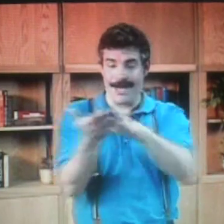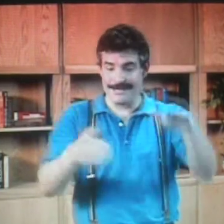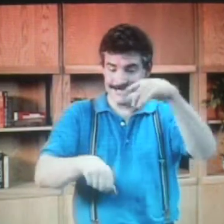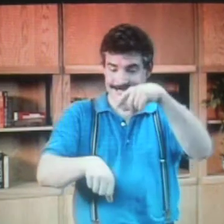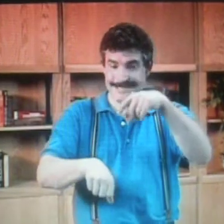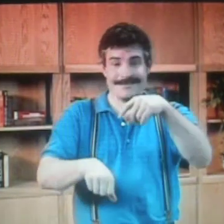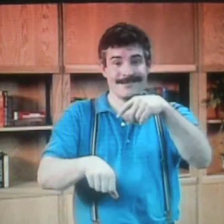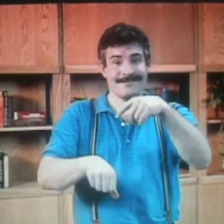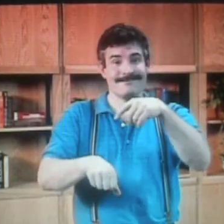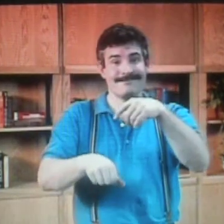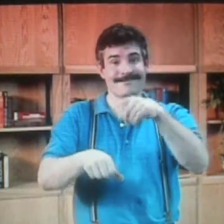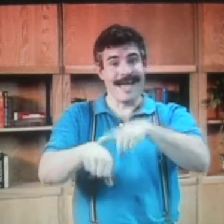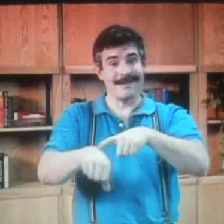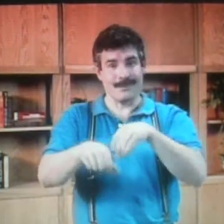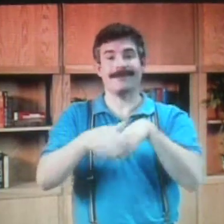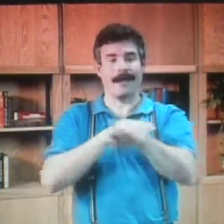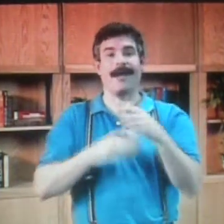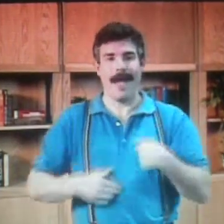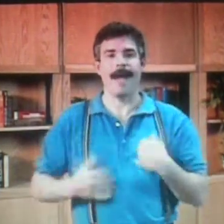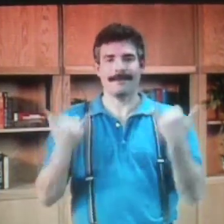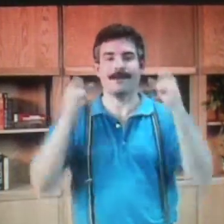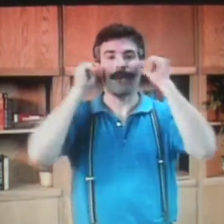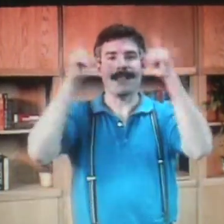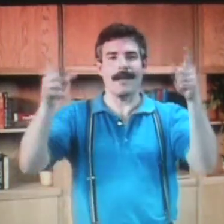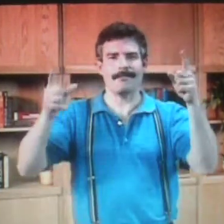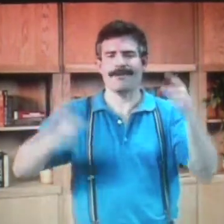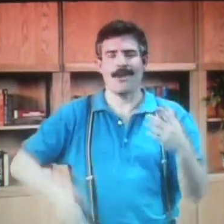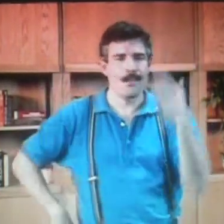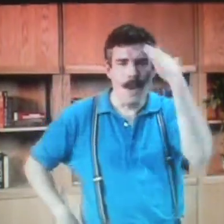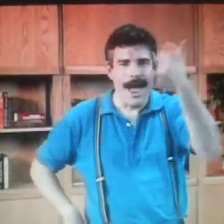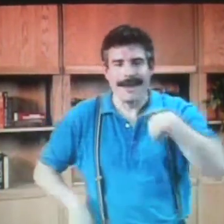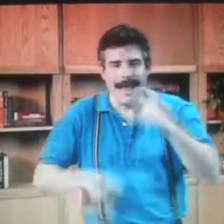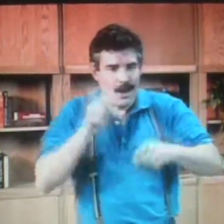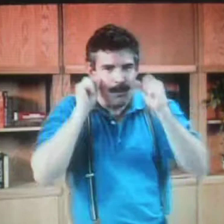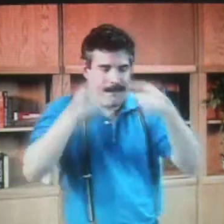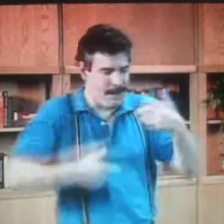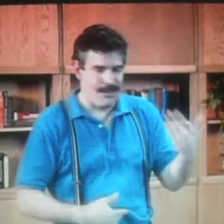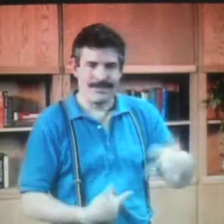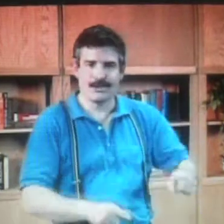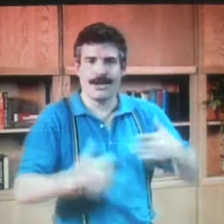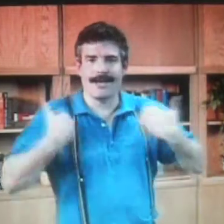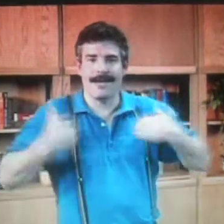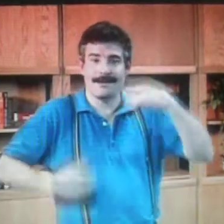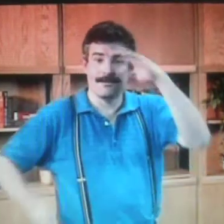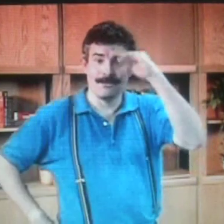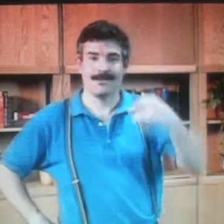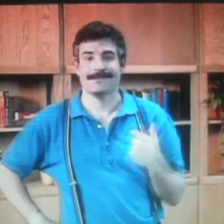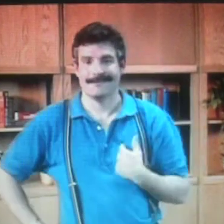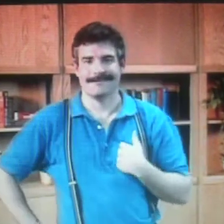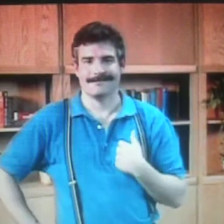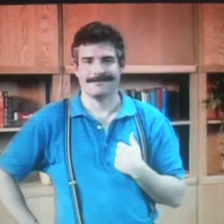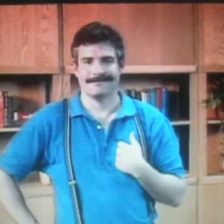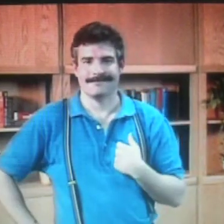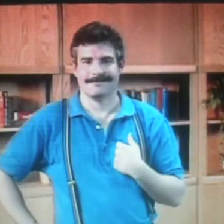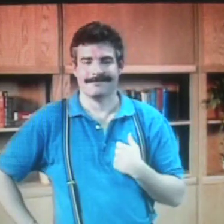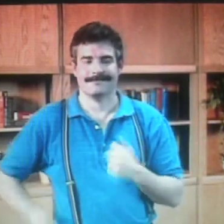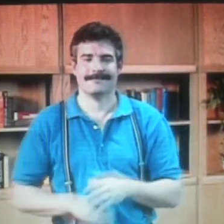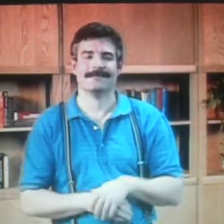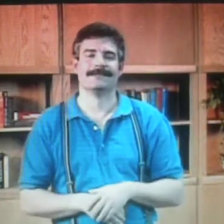alert until I got to college. Now that I'm in college, now that when I was in college, I was alert and I was awake.